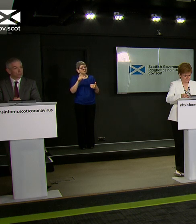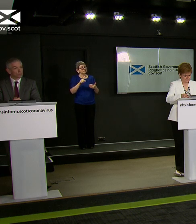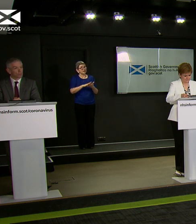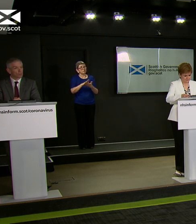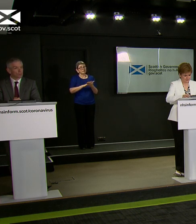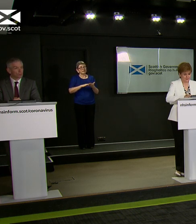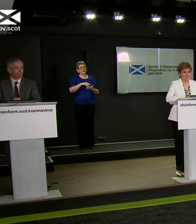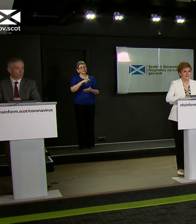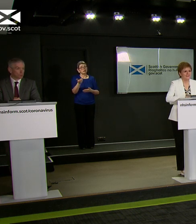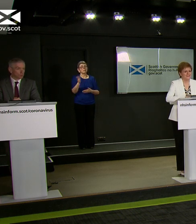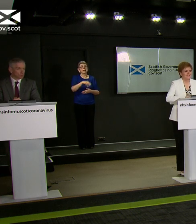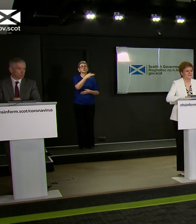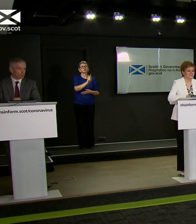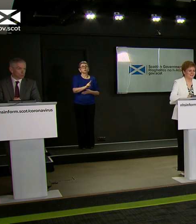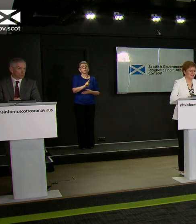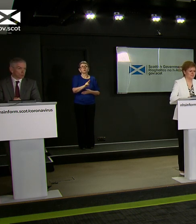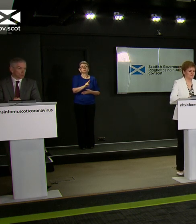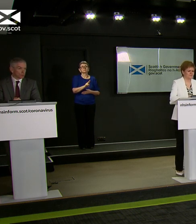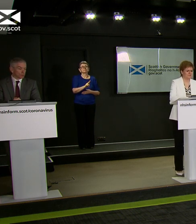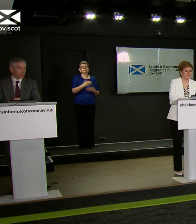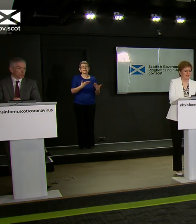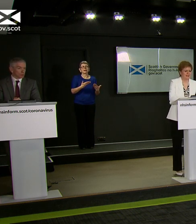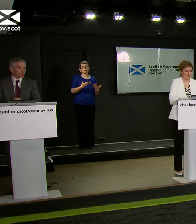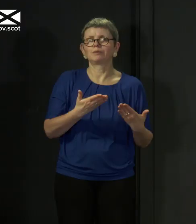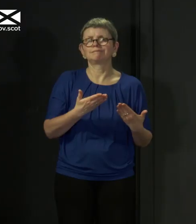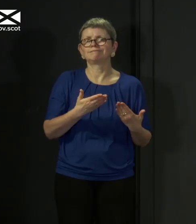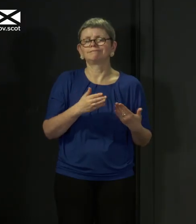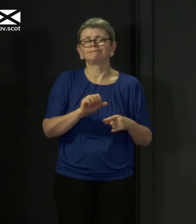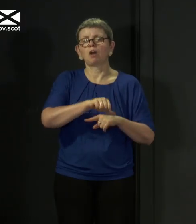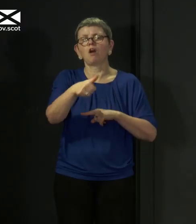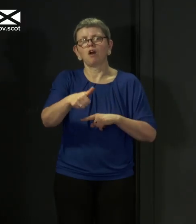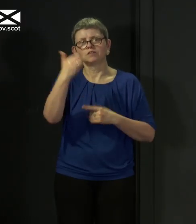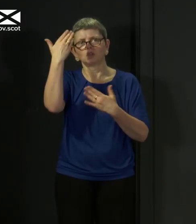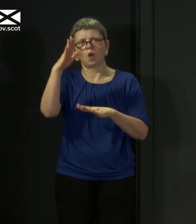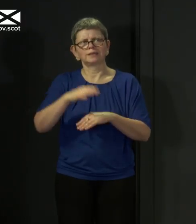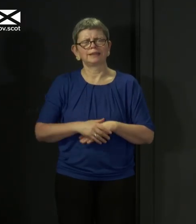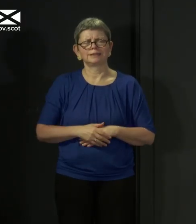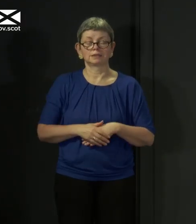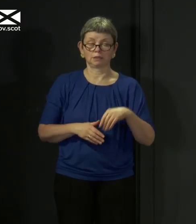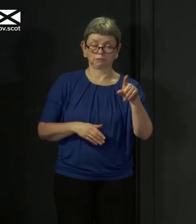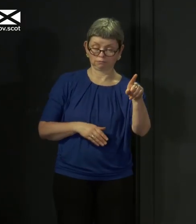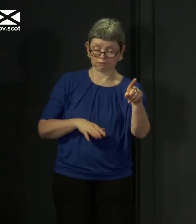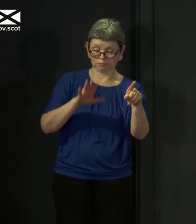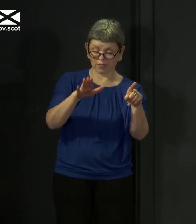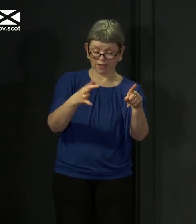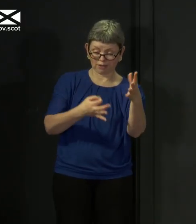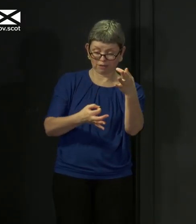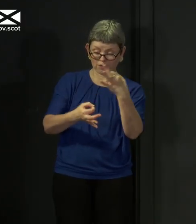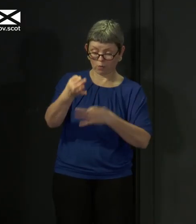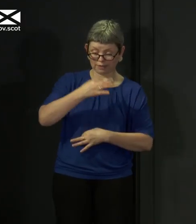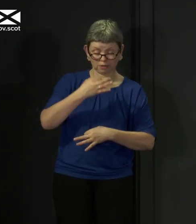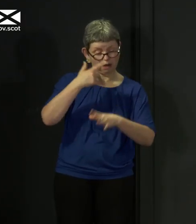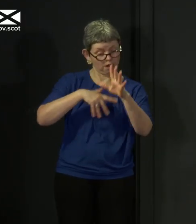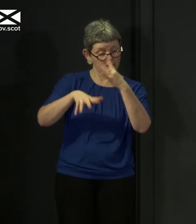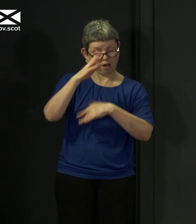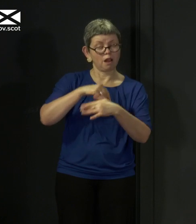back to school until after summer holidays, whenever they may be? Right, that question was quite complicated. Forgive me, Kieran, I'm not sure I